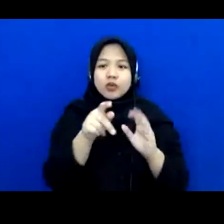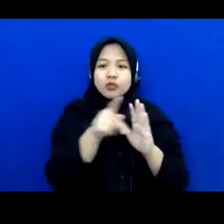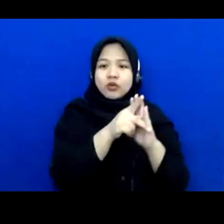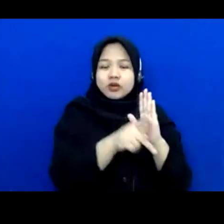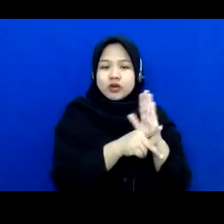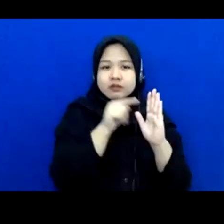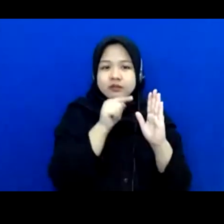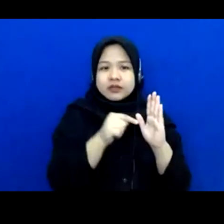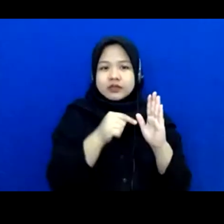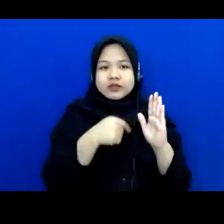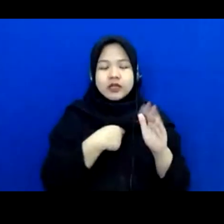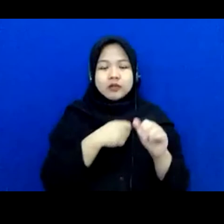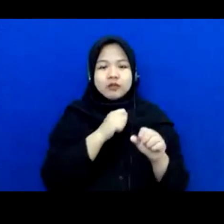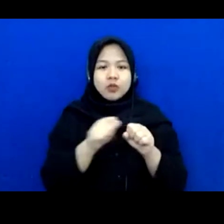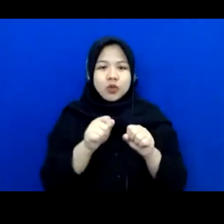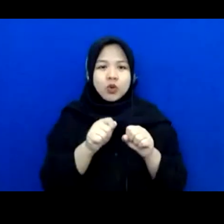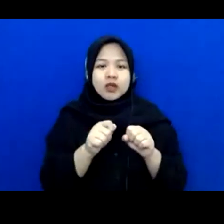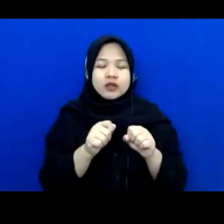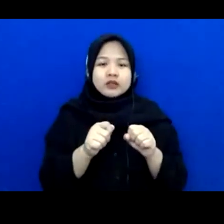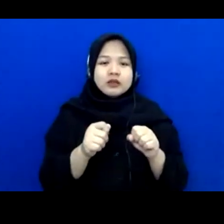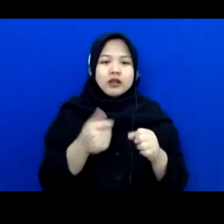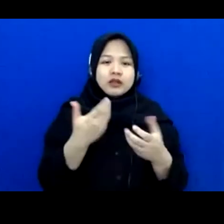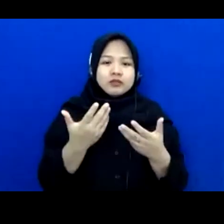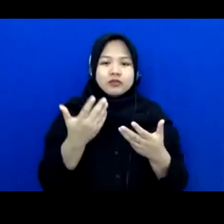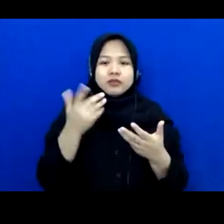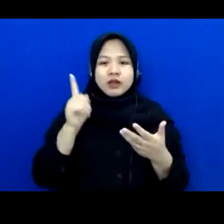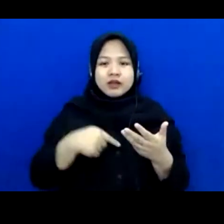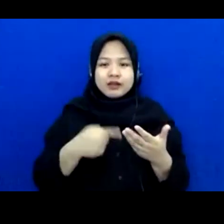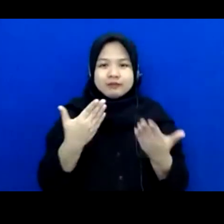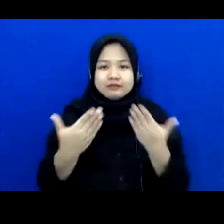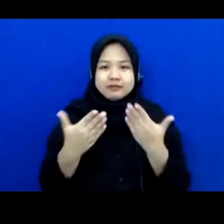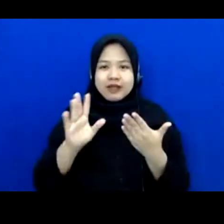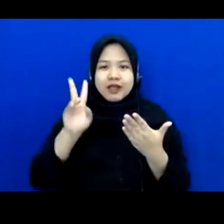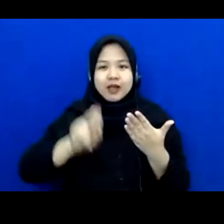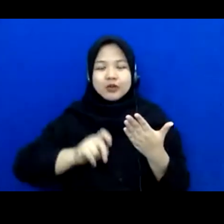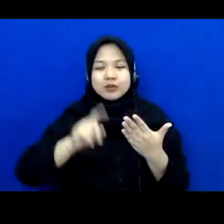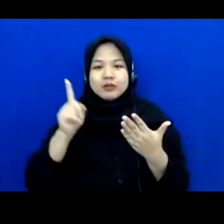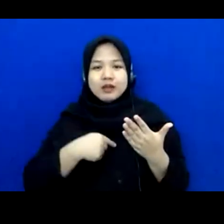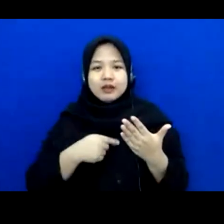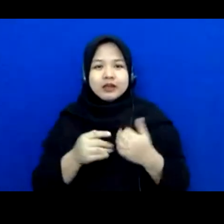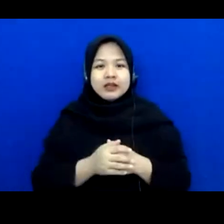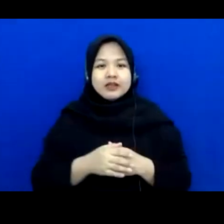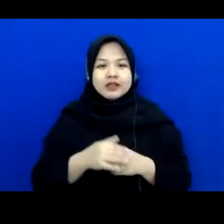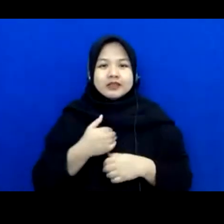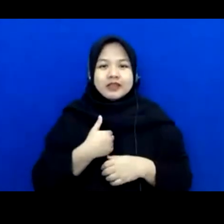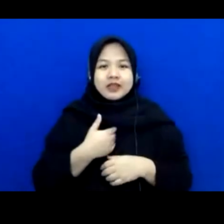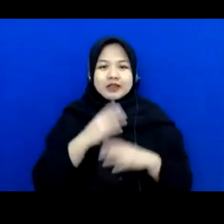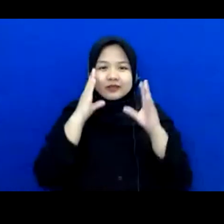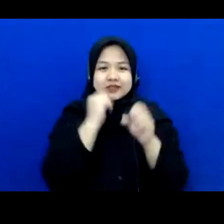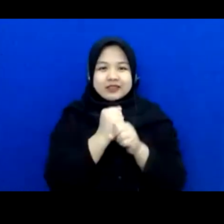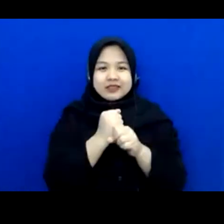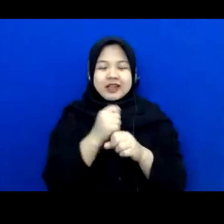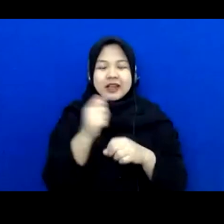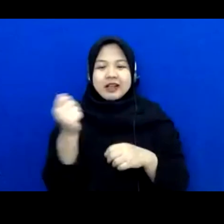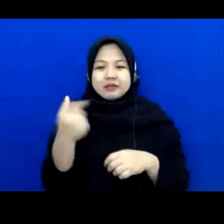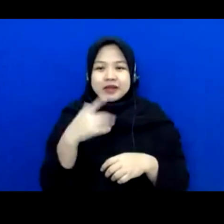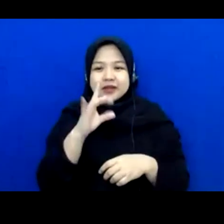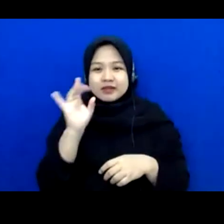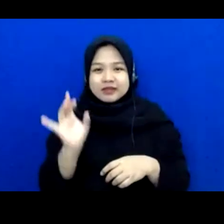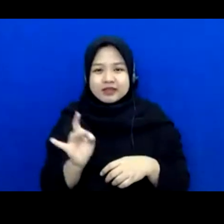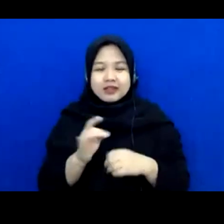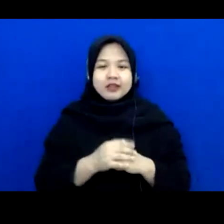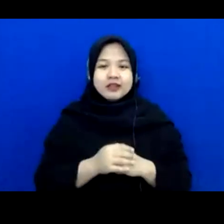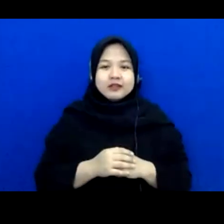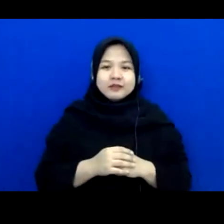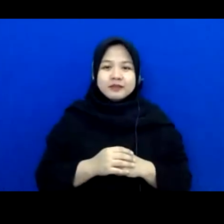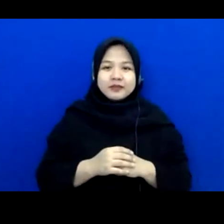iphone is crap they can't even download any app android is very good seriously it doesn't i have to pay anything sorry i know you guys carry iphone